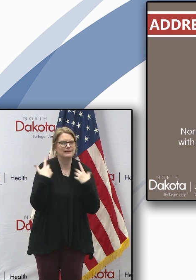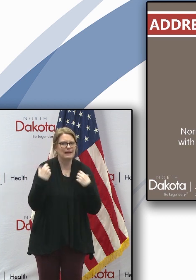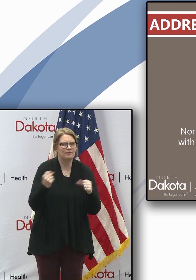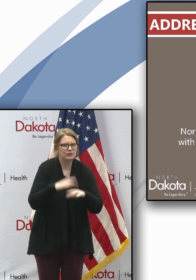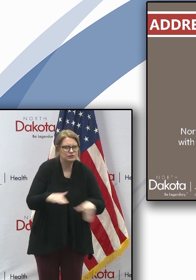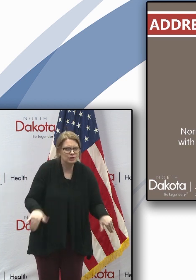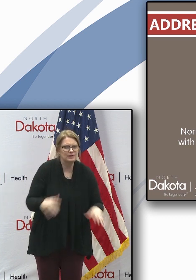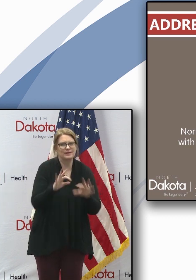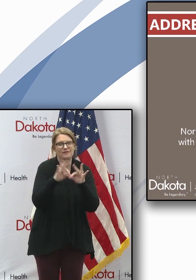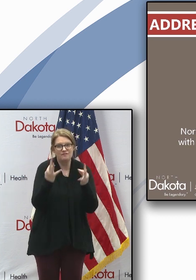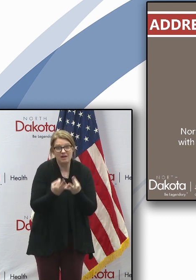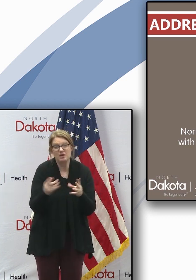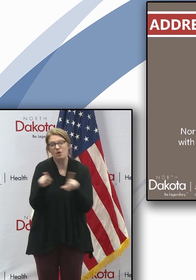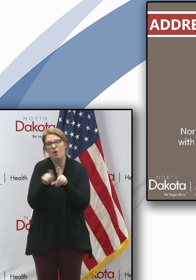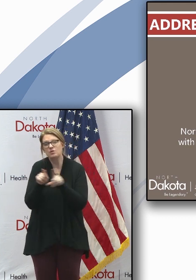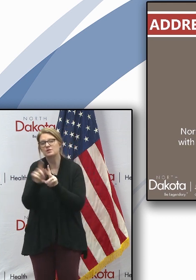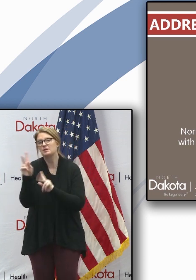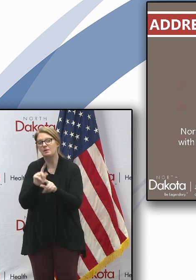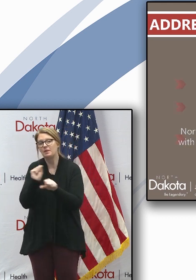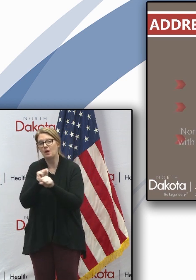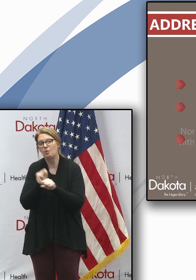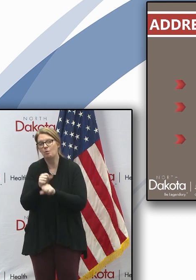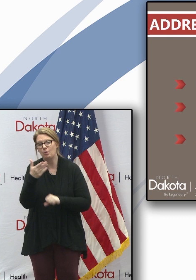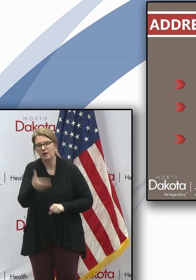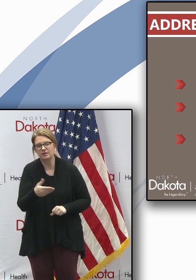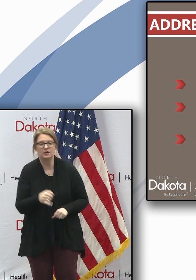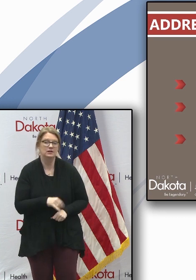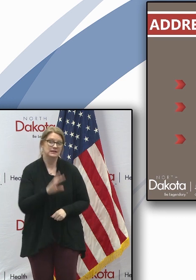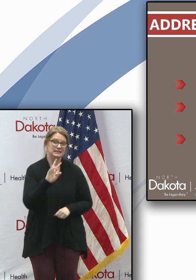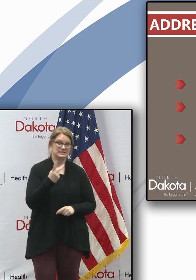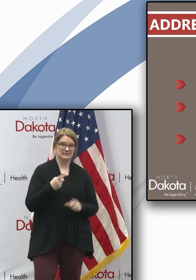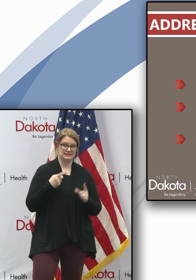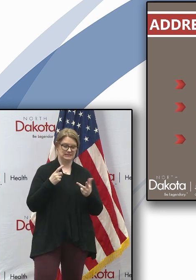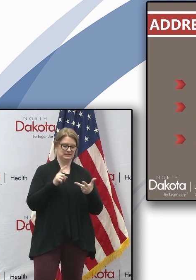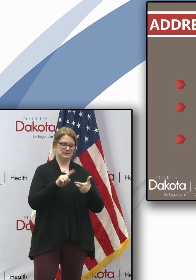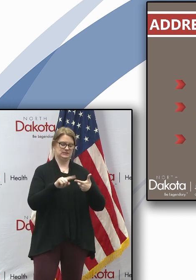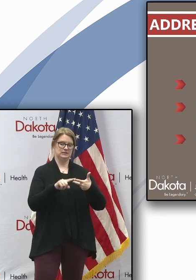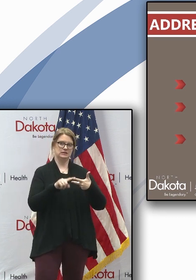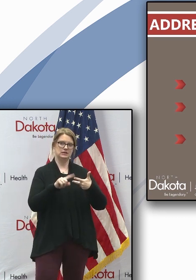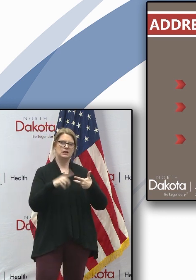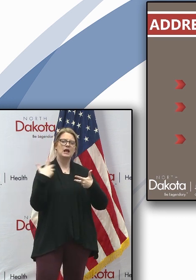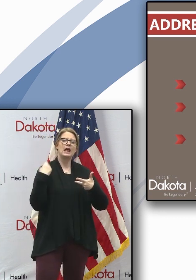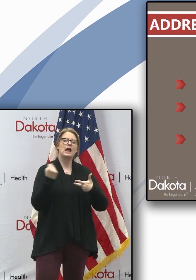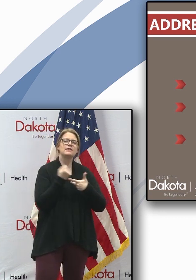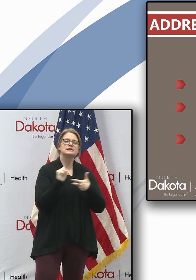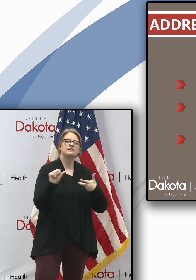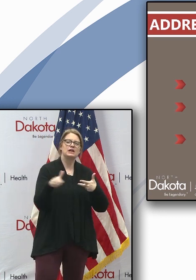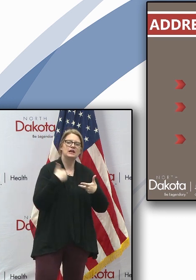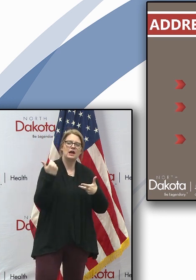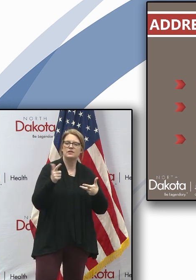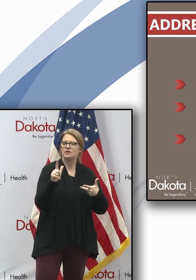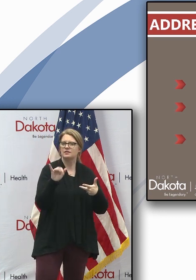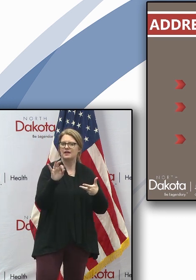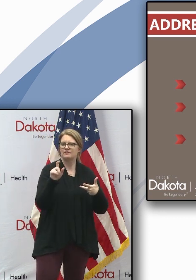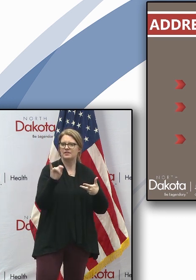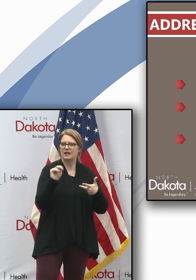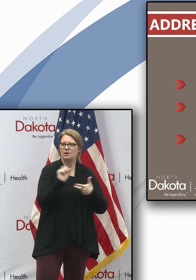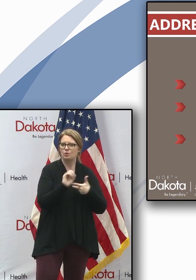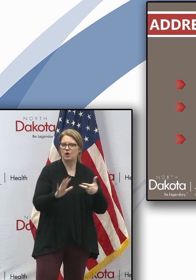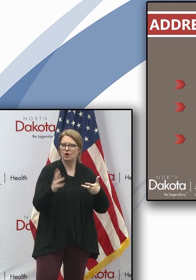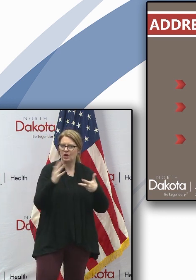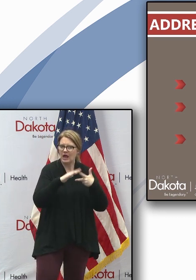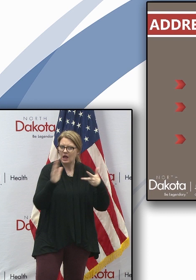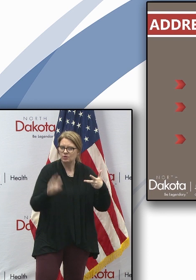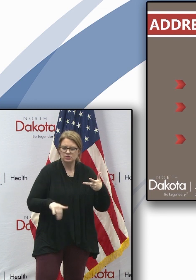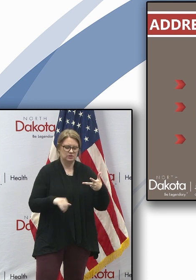the childcare workers that care for them. The second objective was to provide childcare for health, safety and other lifeline worker households. And the